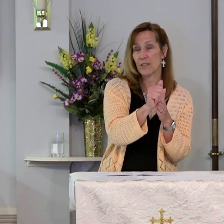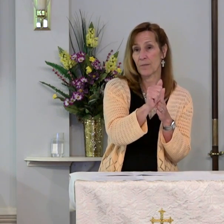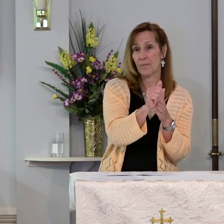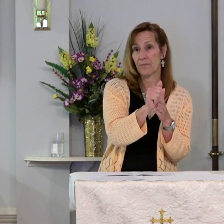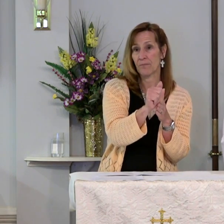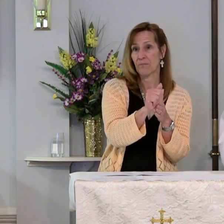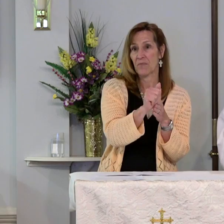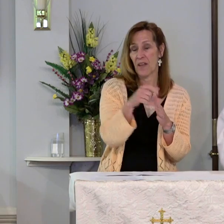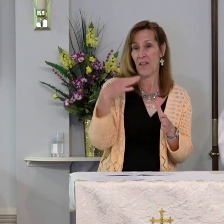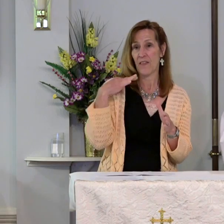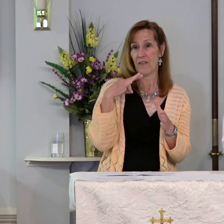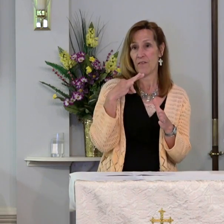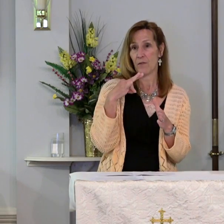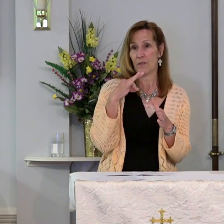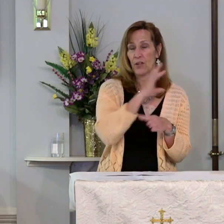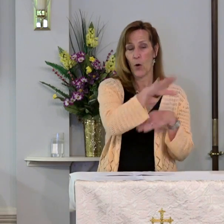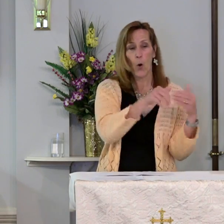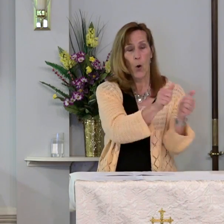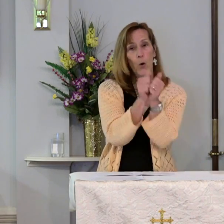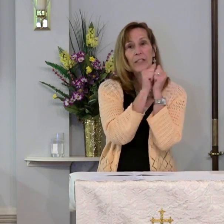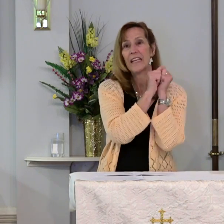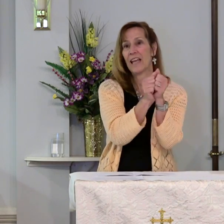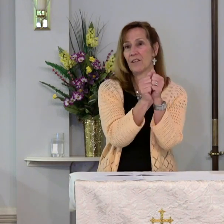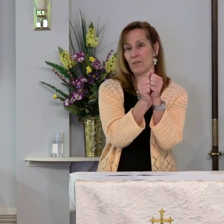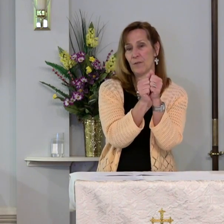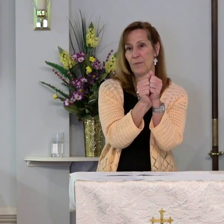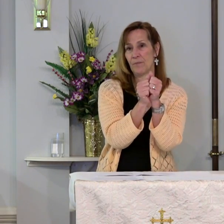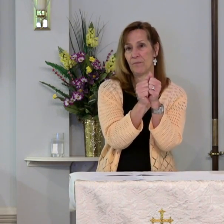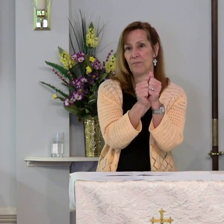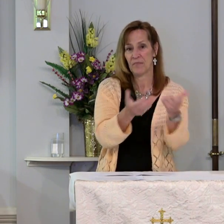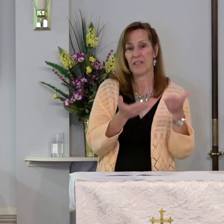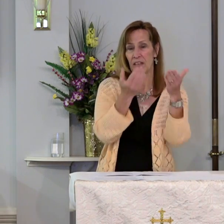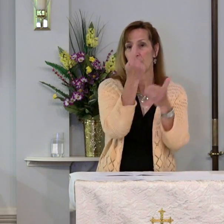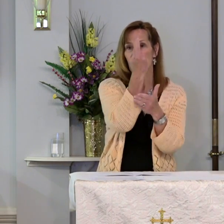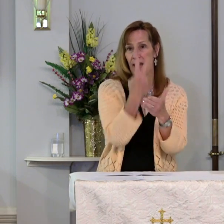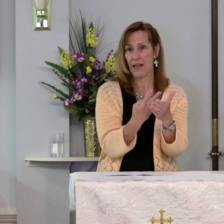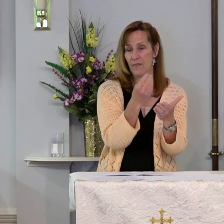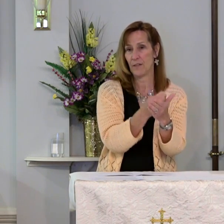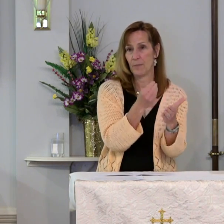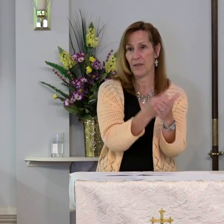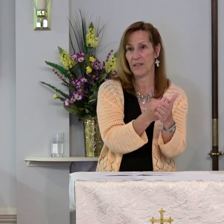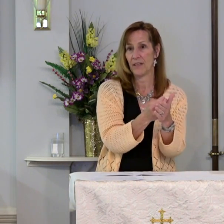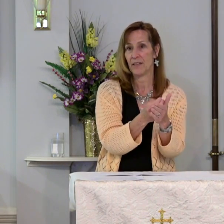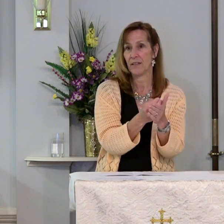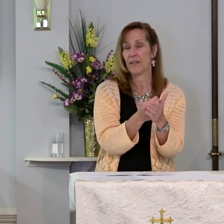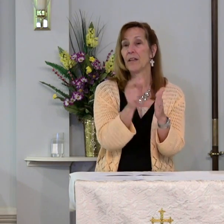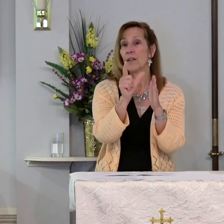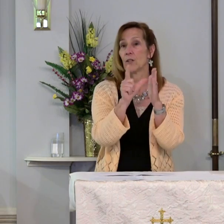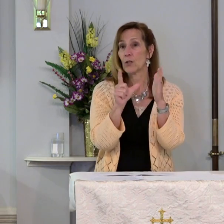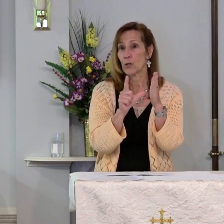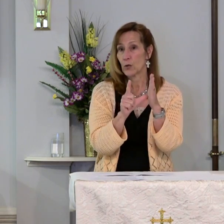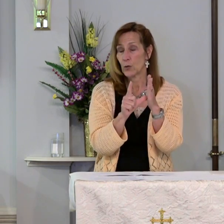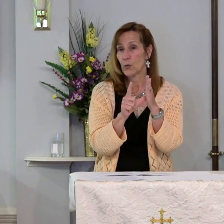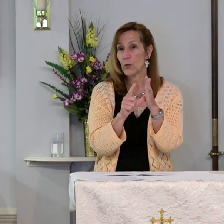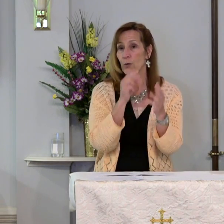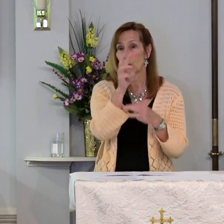They voted unanimously to give half the money to Lutheran world hunger.